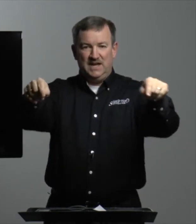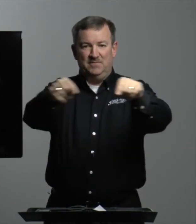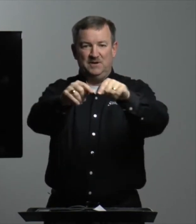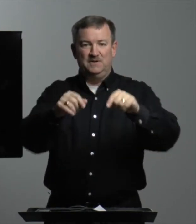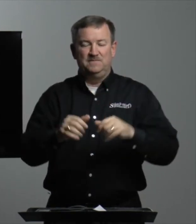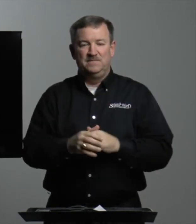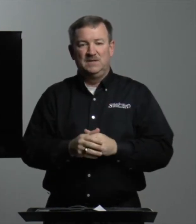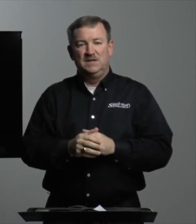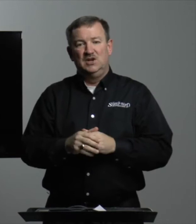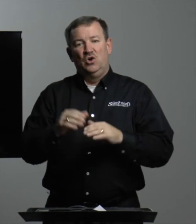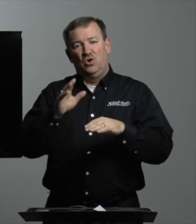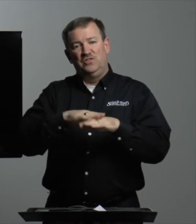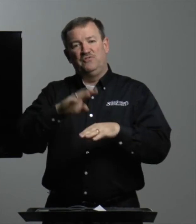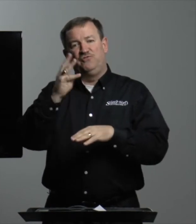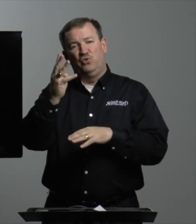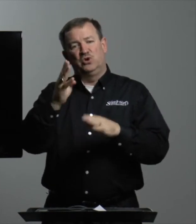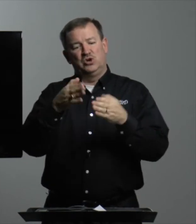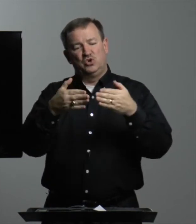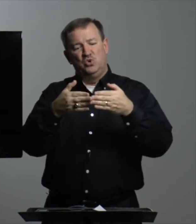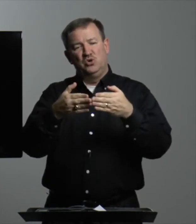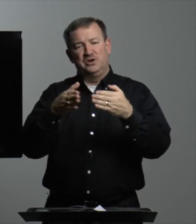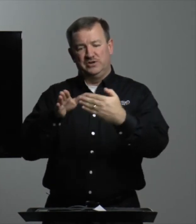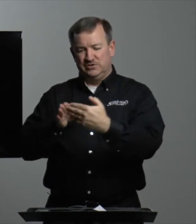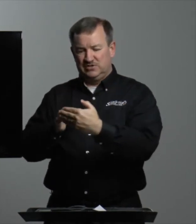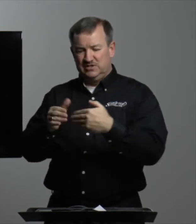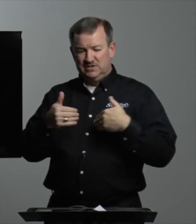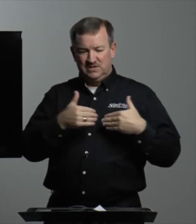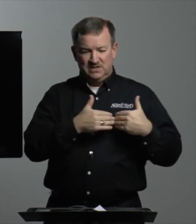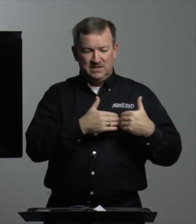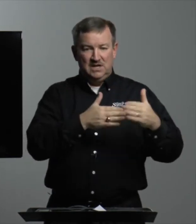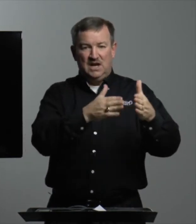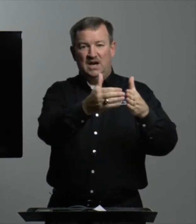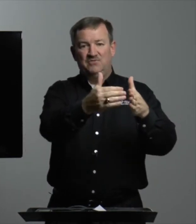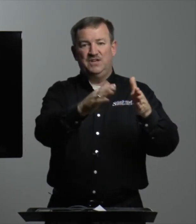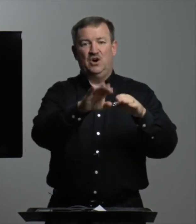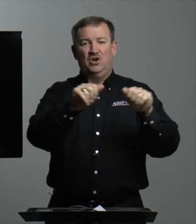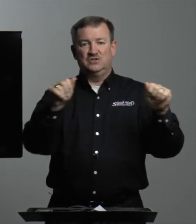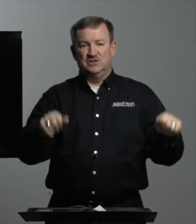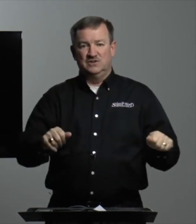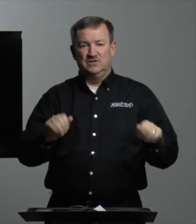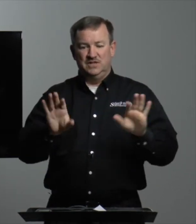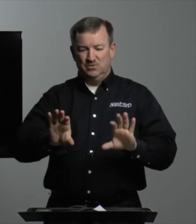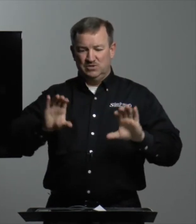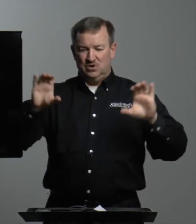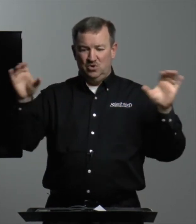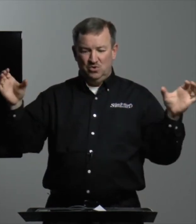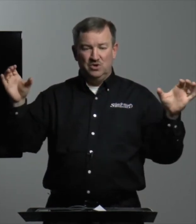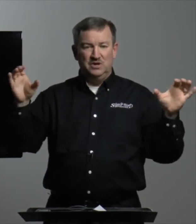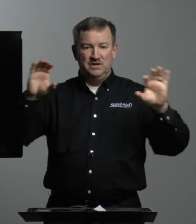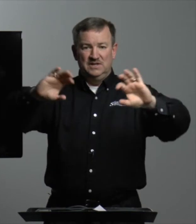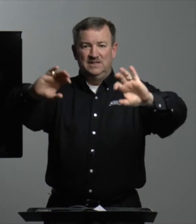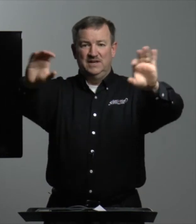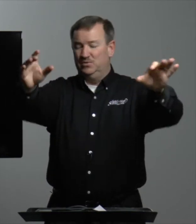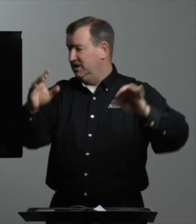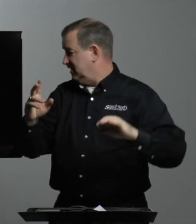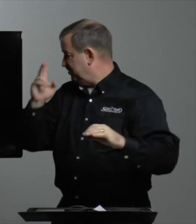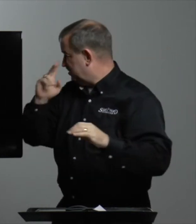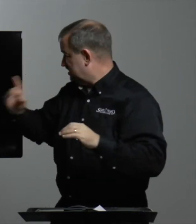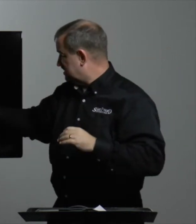diameter. On the four corners of the altar, there was a horn that went up. You can